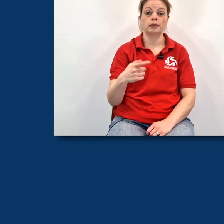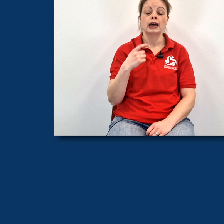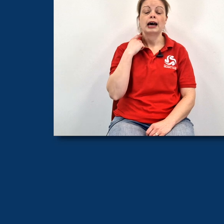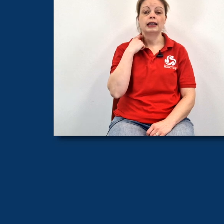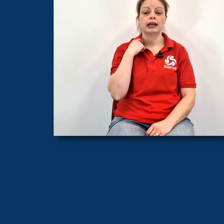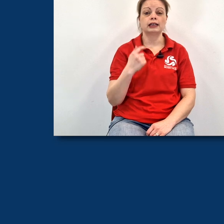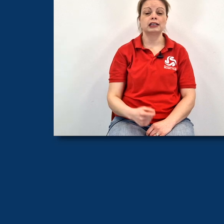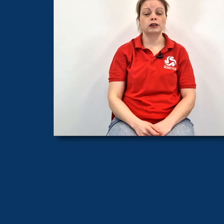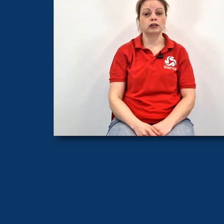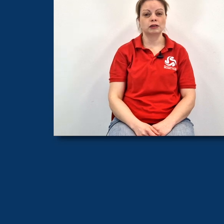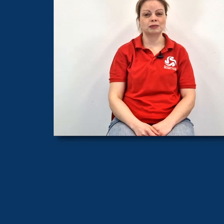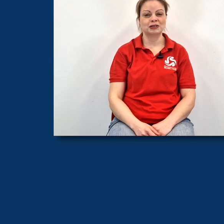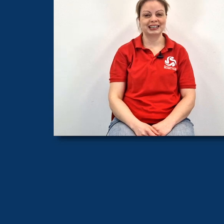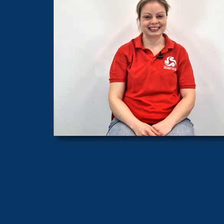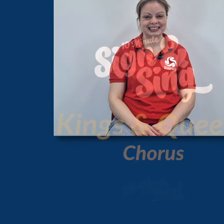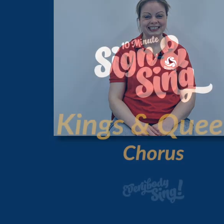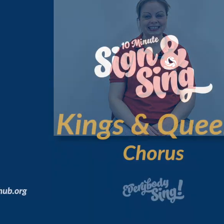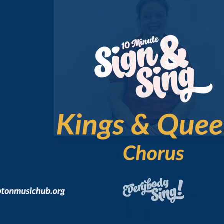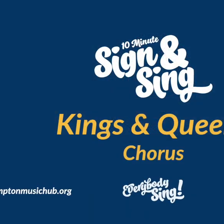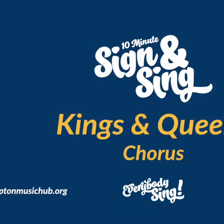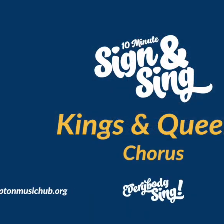through them and then see if you can do it with some music.